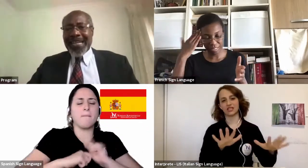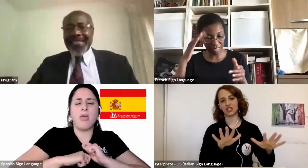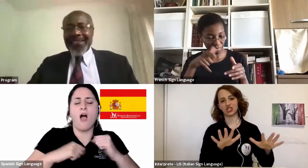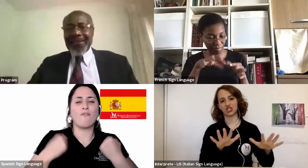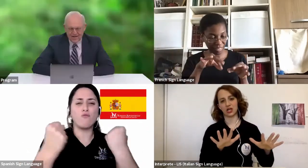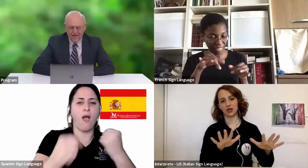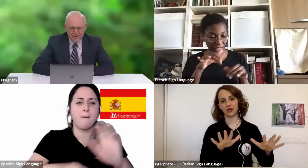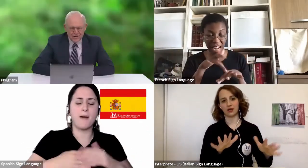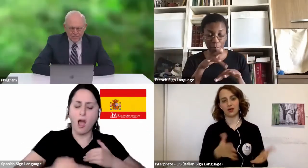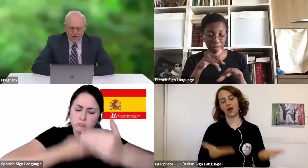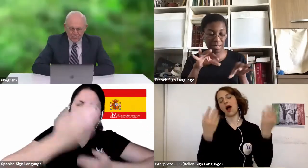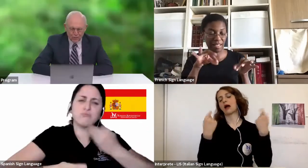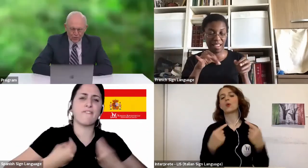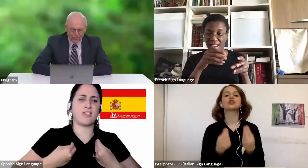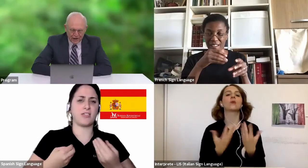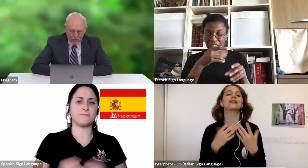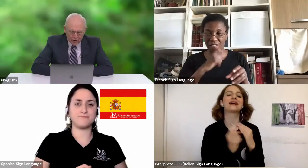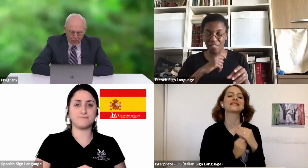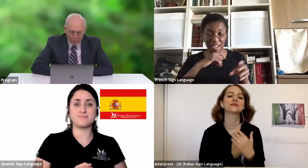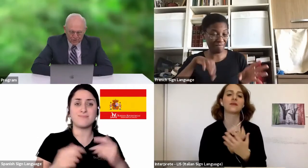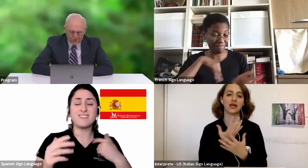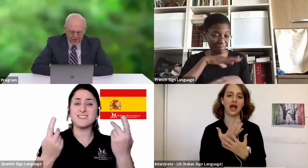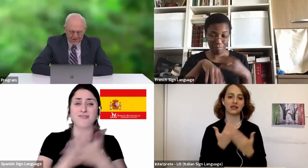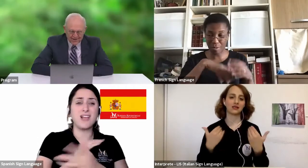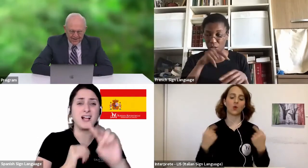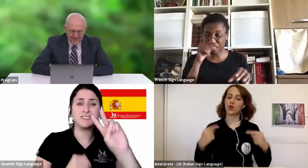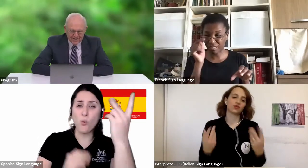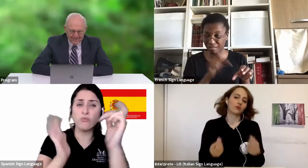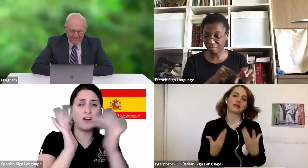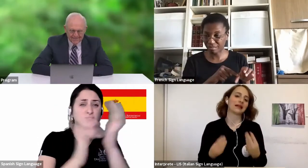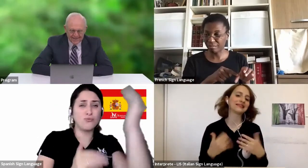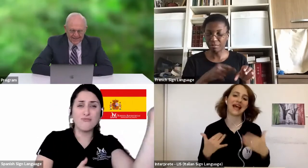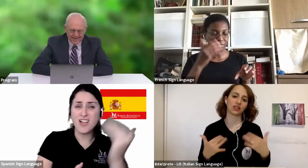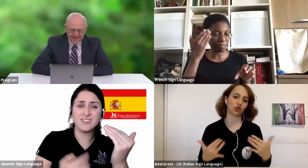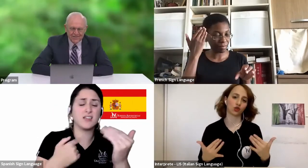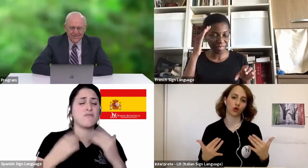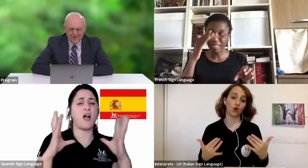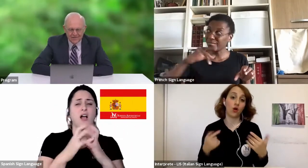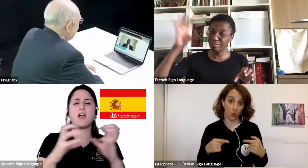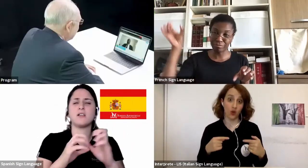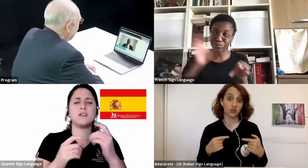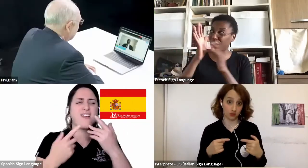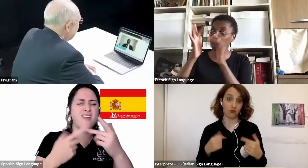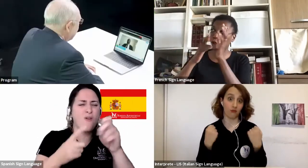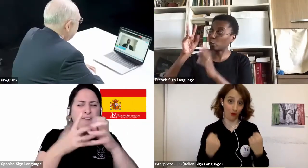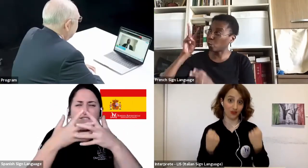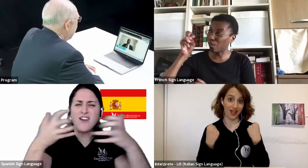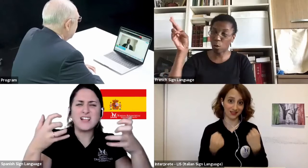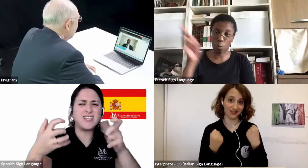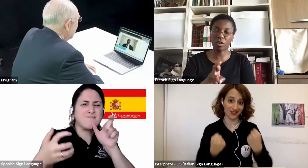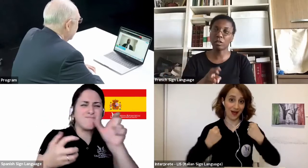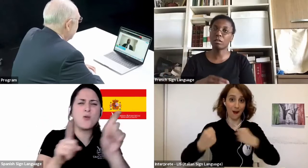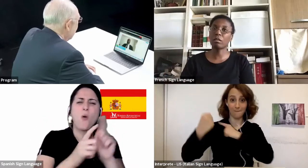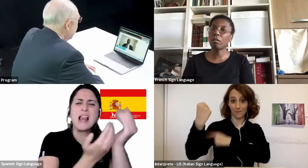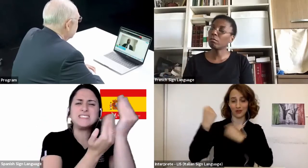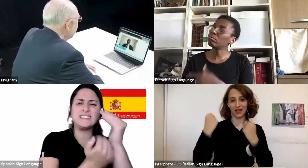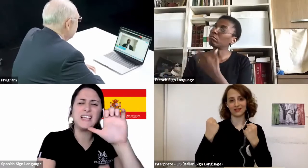of Christ. Such a powerful word, that word hope, isn't it? Yeah. Thank you, Solomon. I